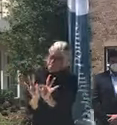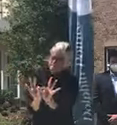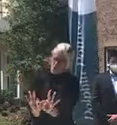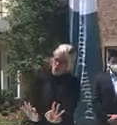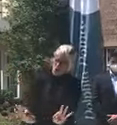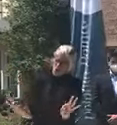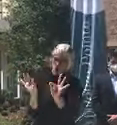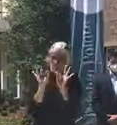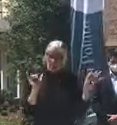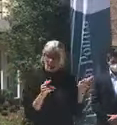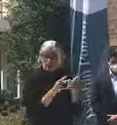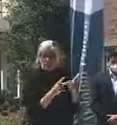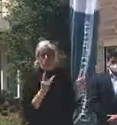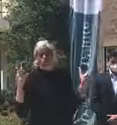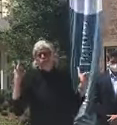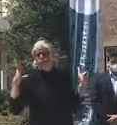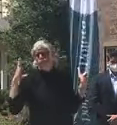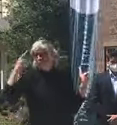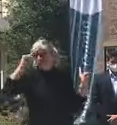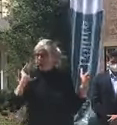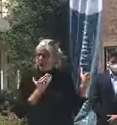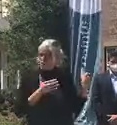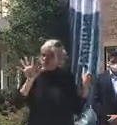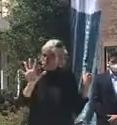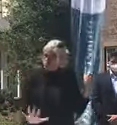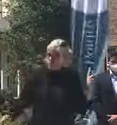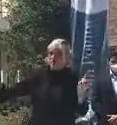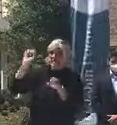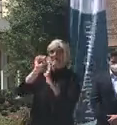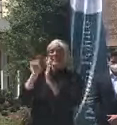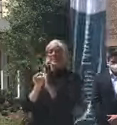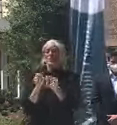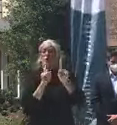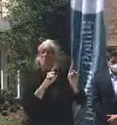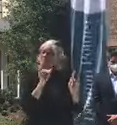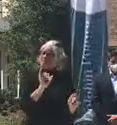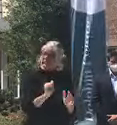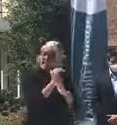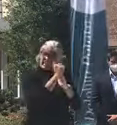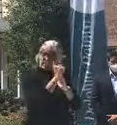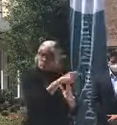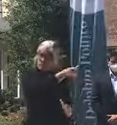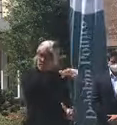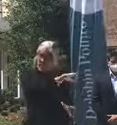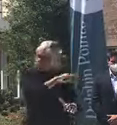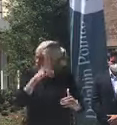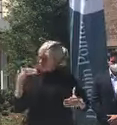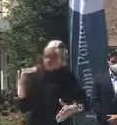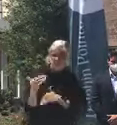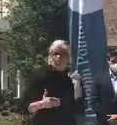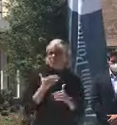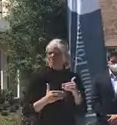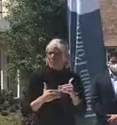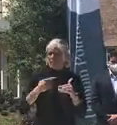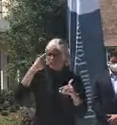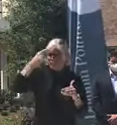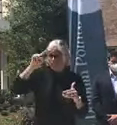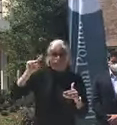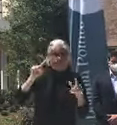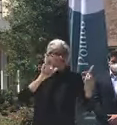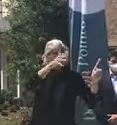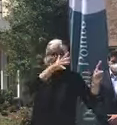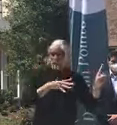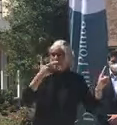for our state's response. The leadership it took for Jeff and the team and the